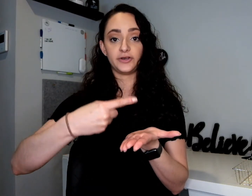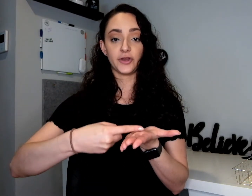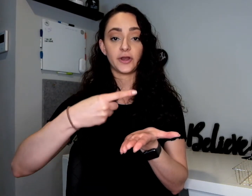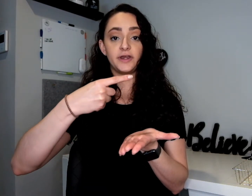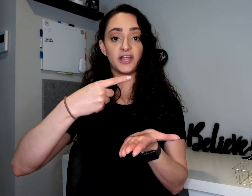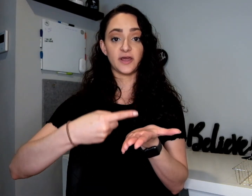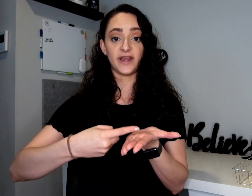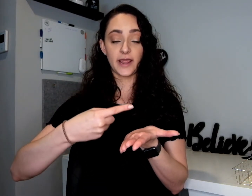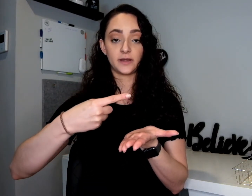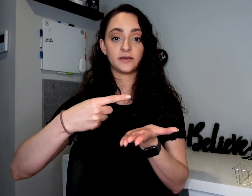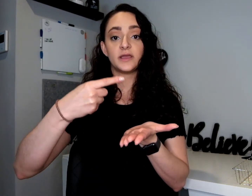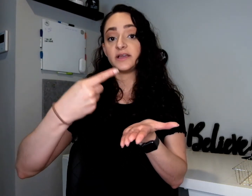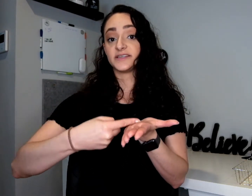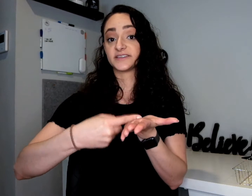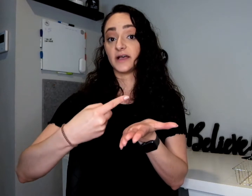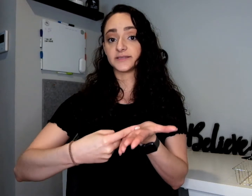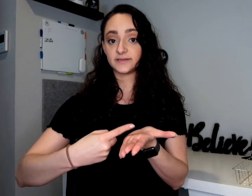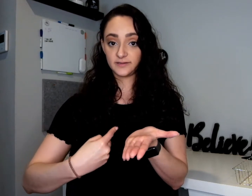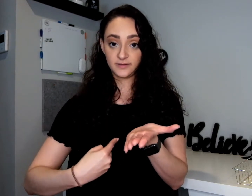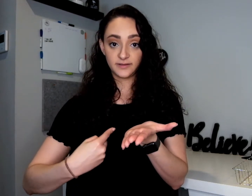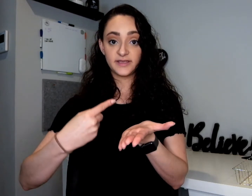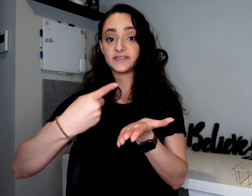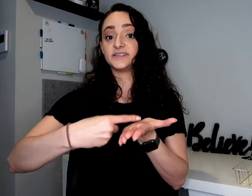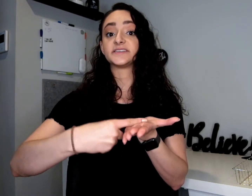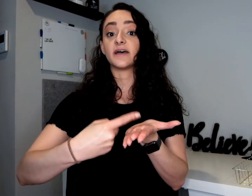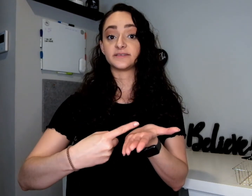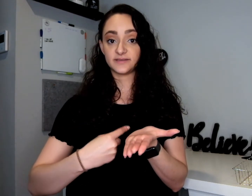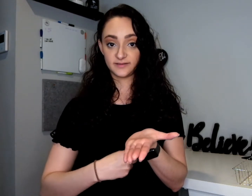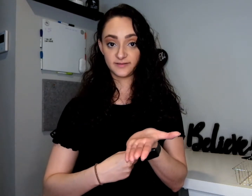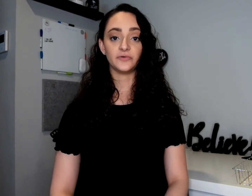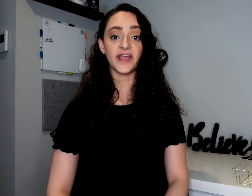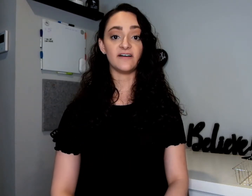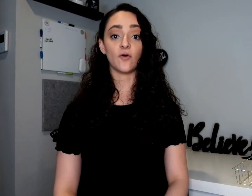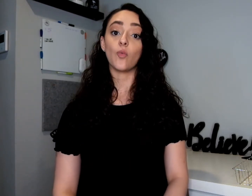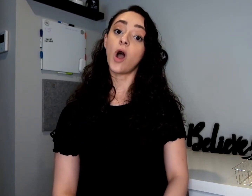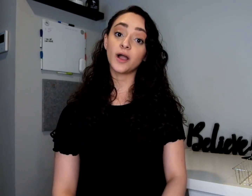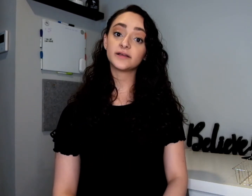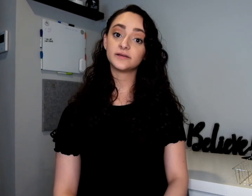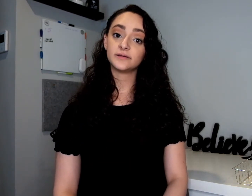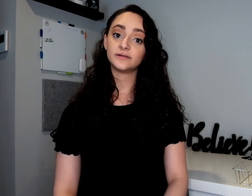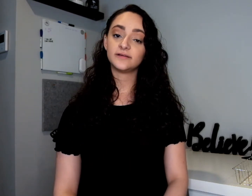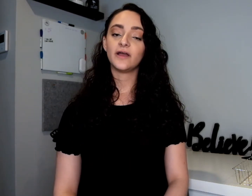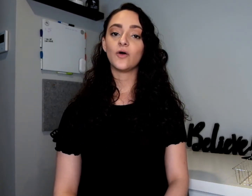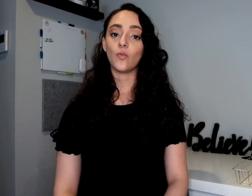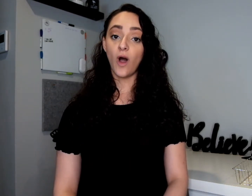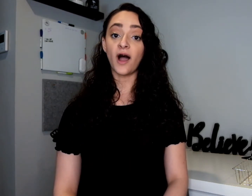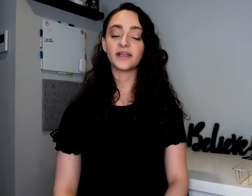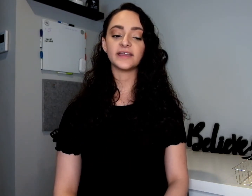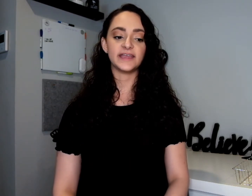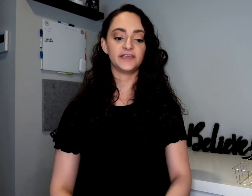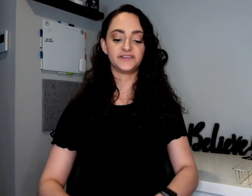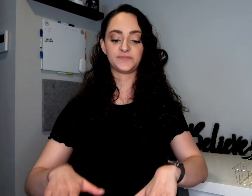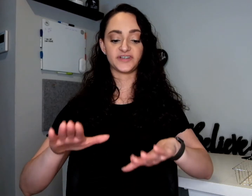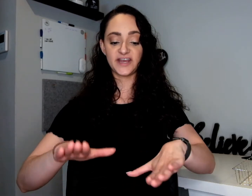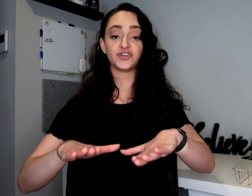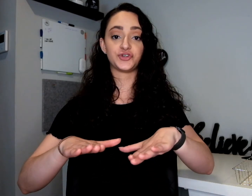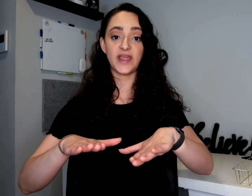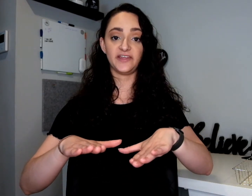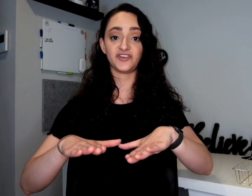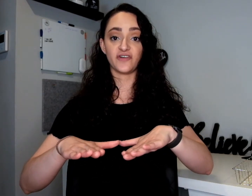your non-dominant hand. Discuss. Discuss. Discuss. have walk. Walk is pretend your two hands are your